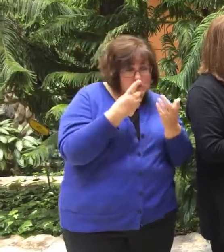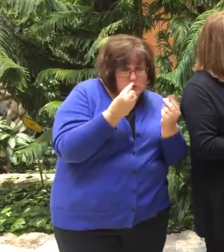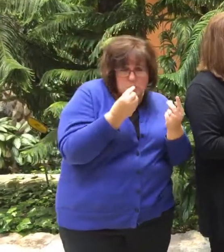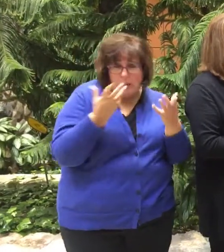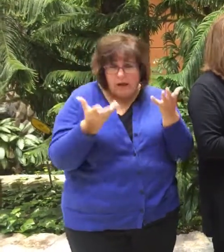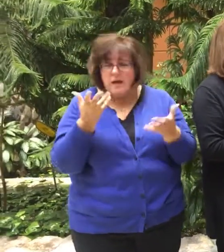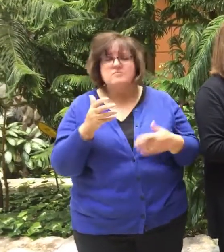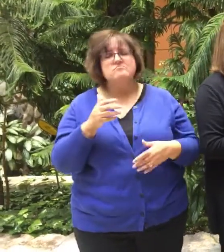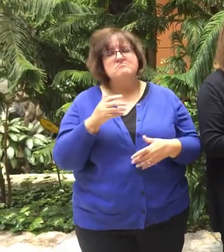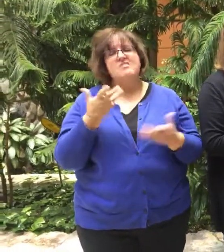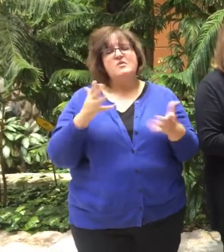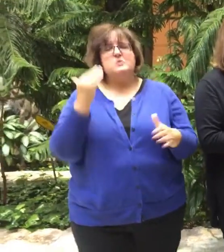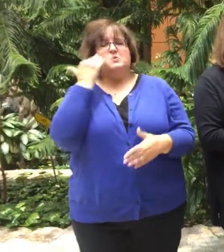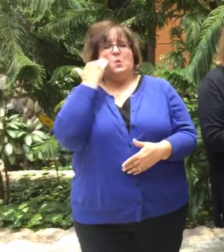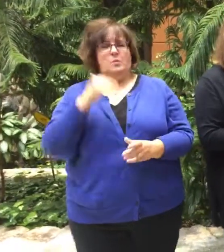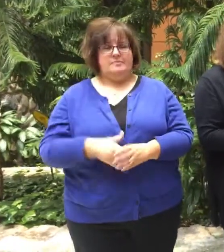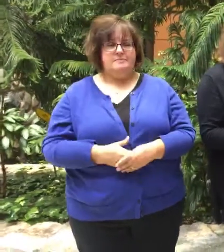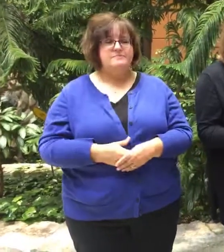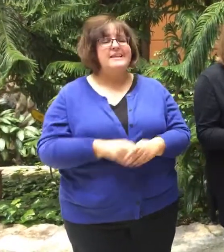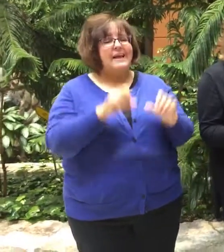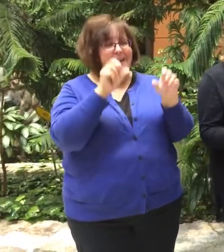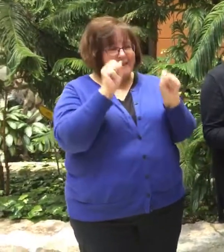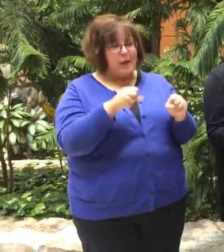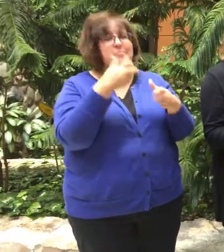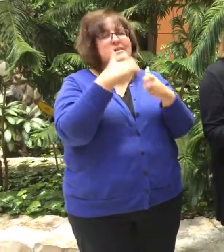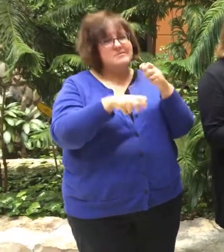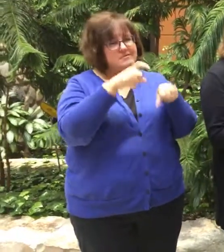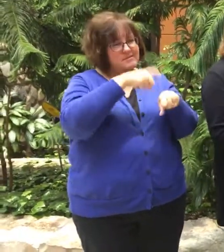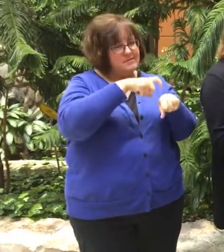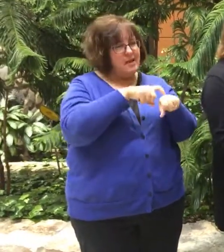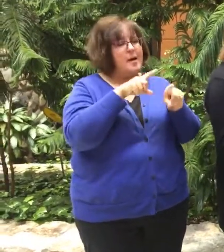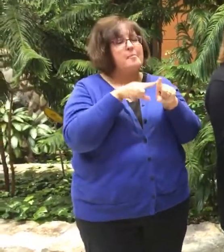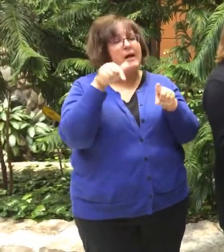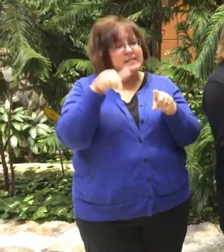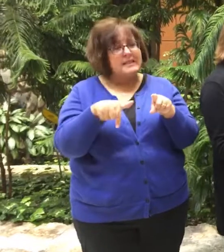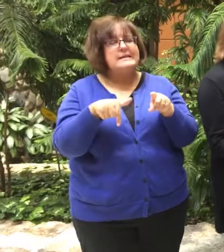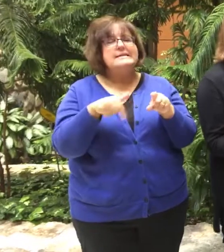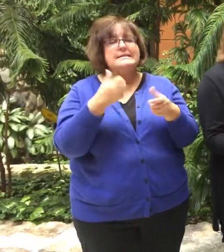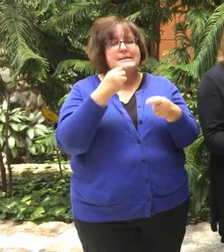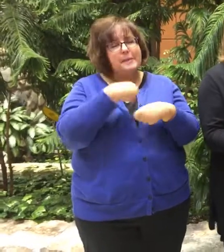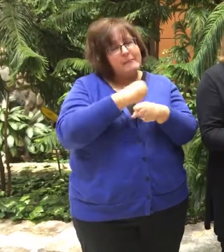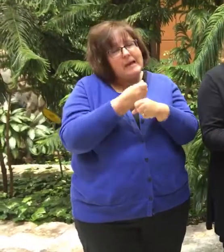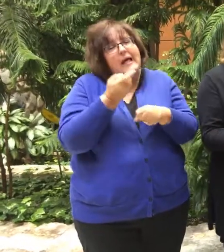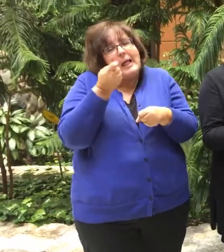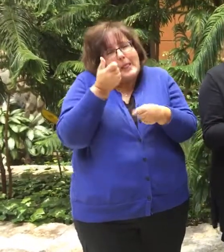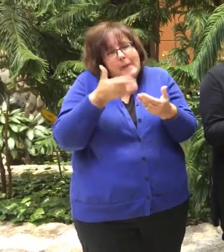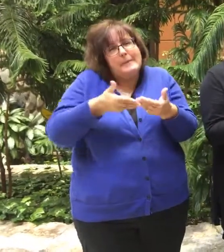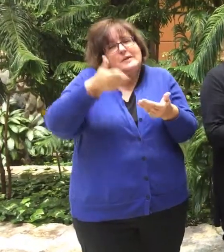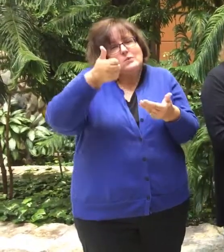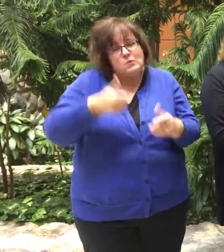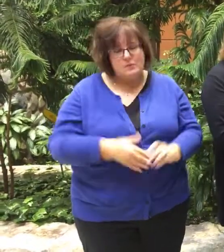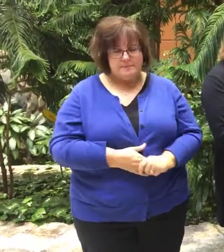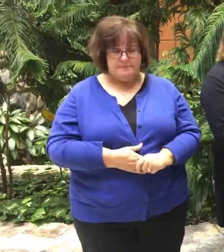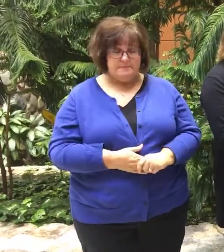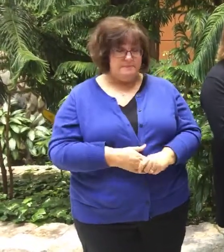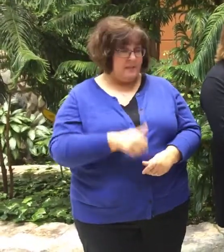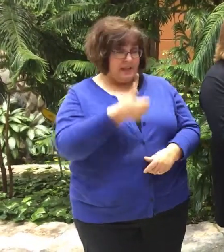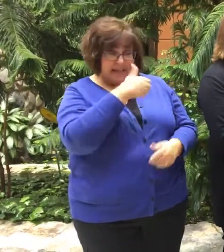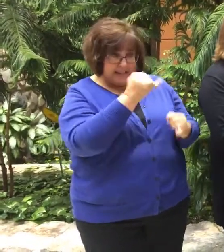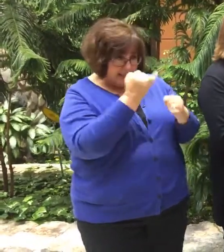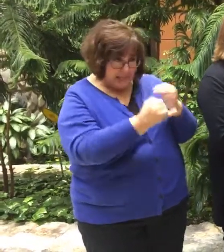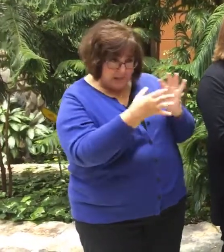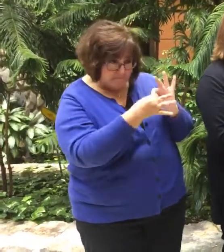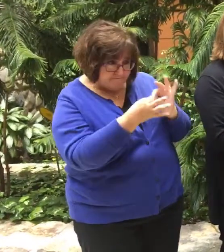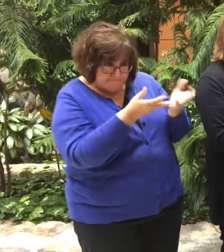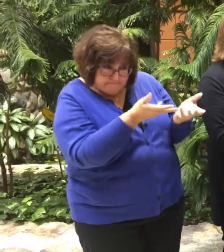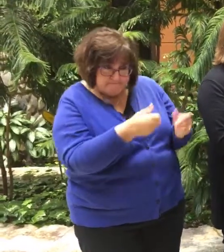Right. Yeah. It's such a difficult time, or it can be a difficult time, but this can make it just a little bit easier. Exactly. So Jim, any final points?